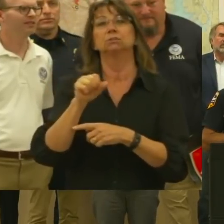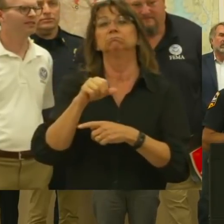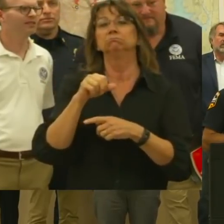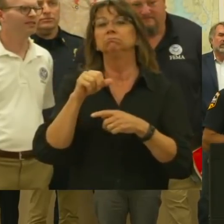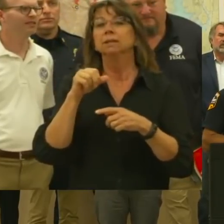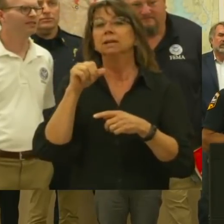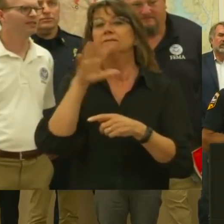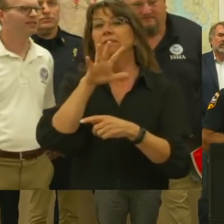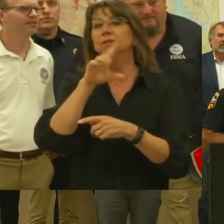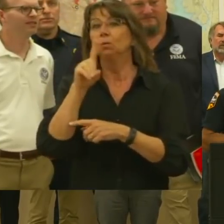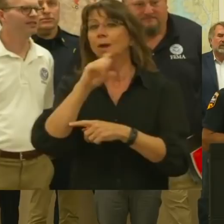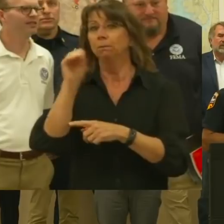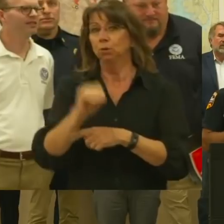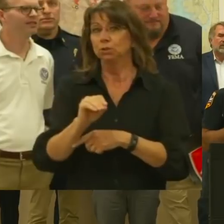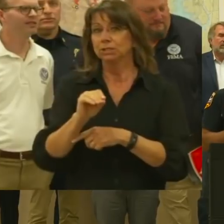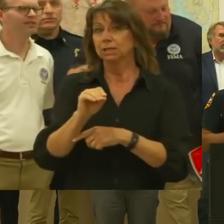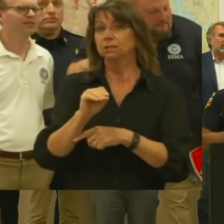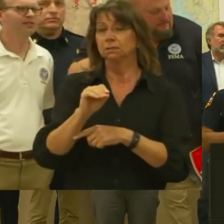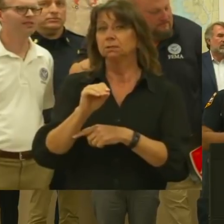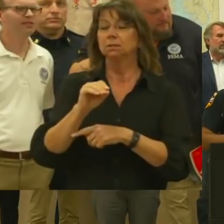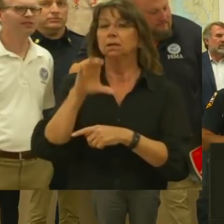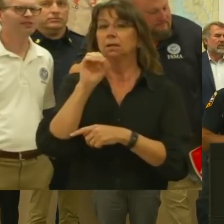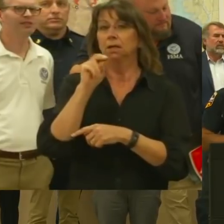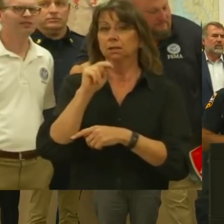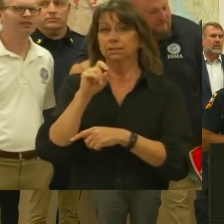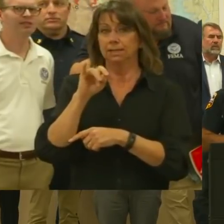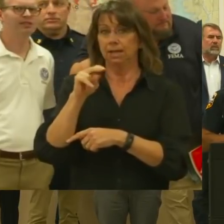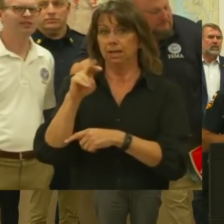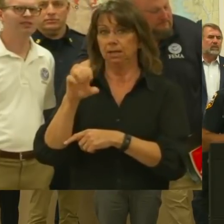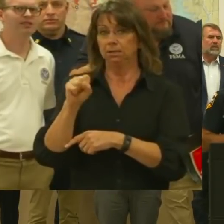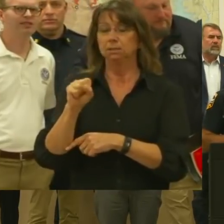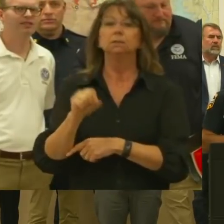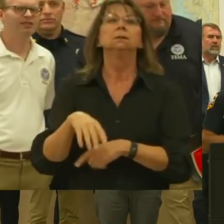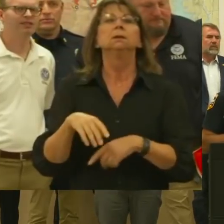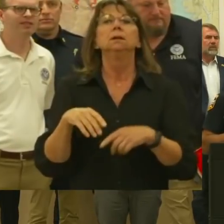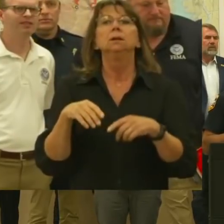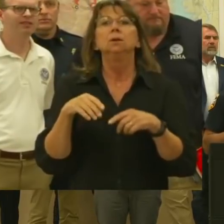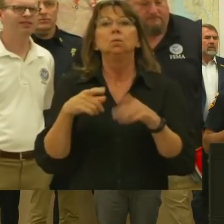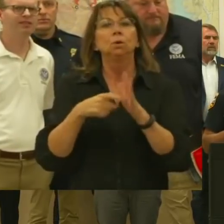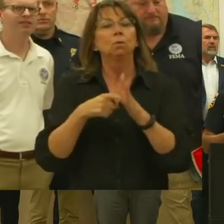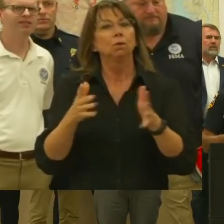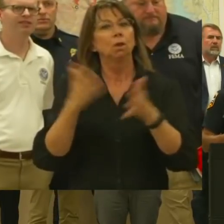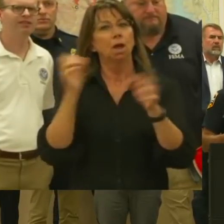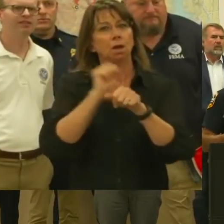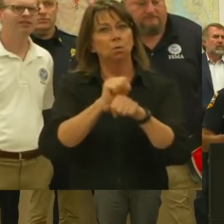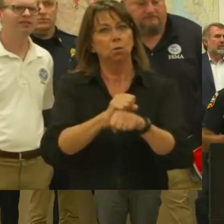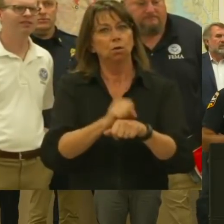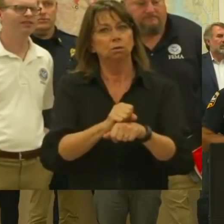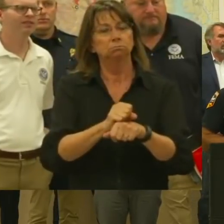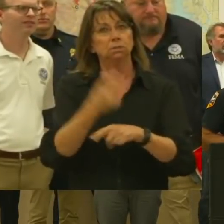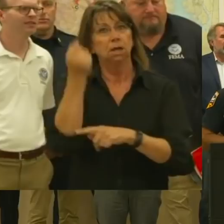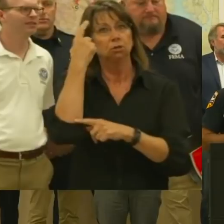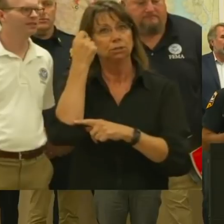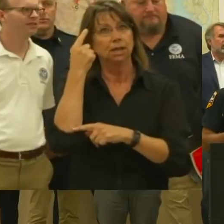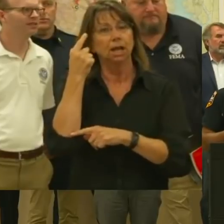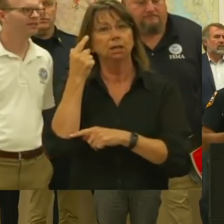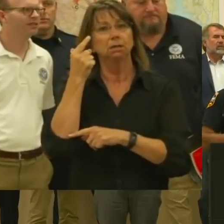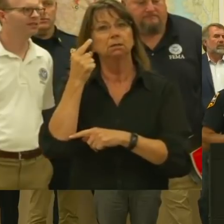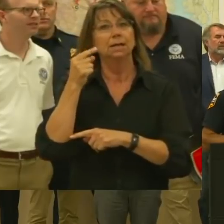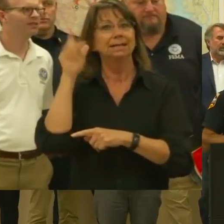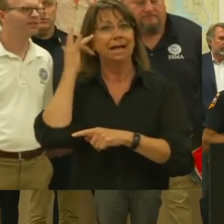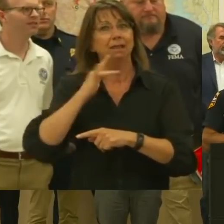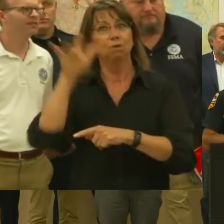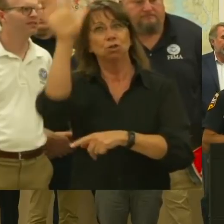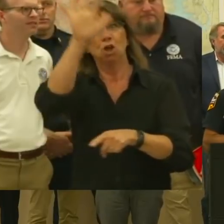on to make that happen, but we continue to be in critical fire weather conditions throughout California. A red flag